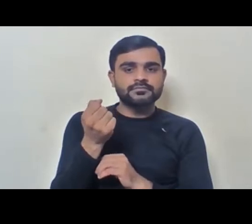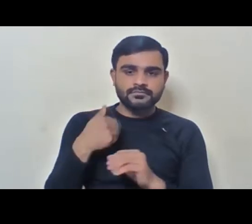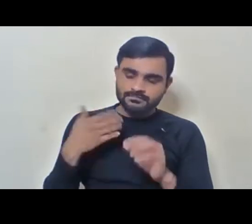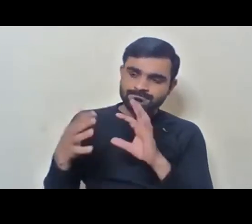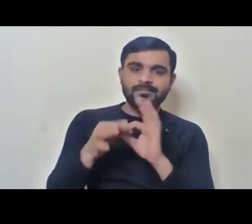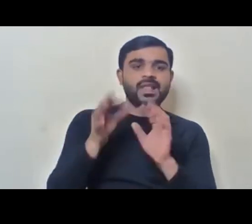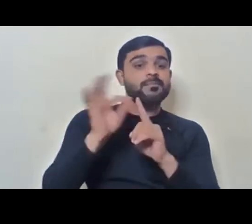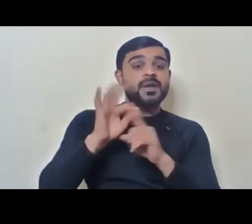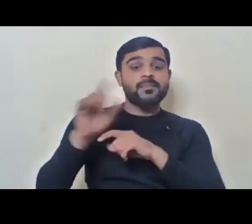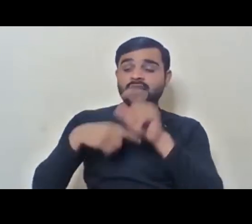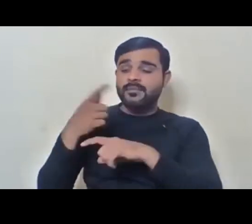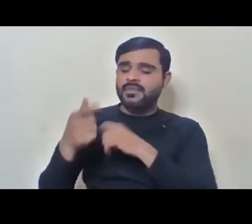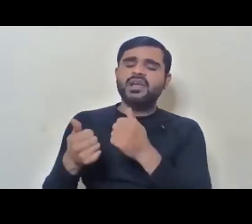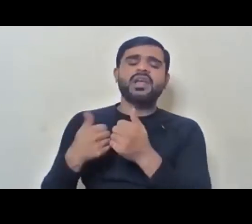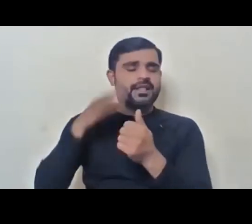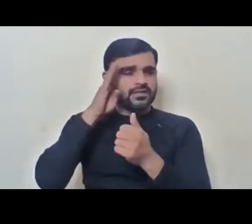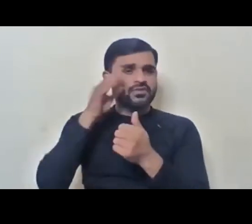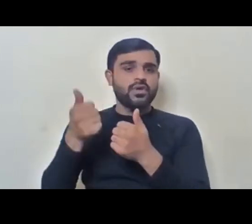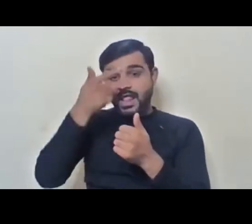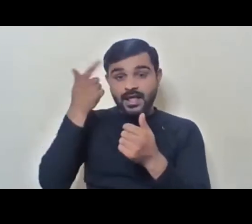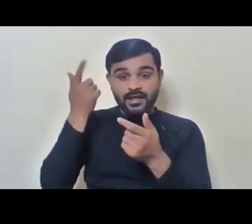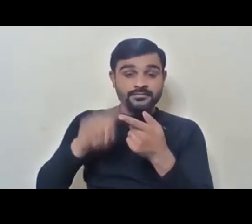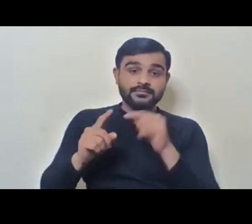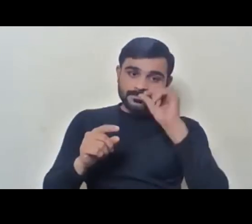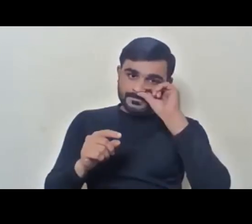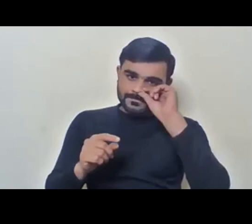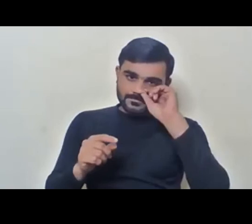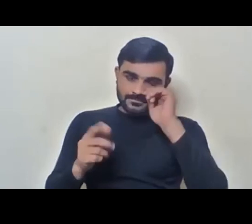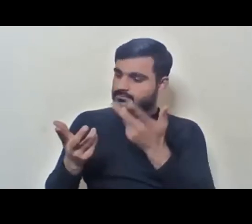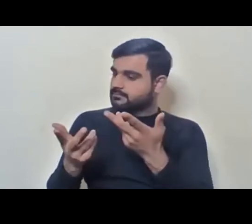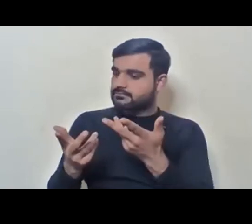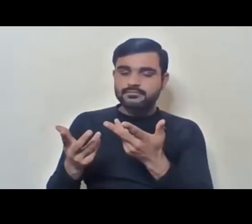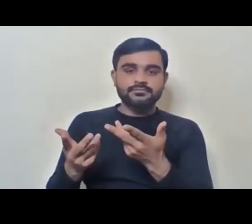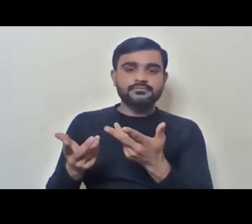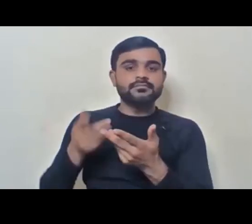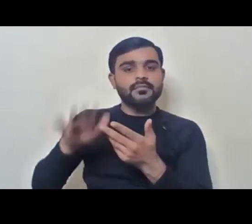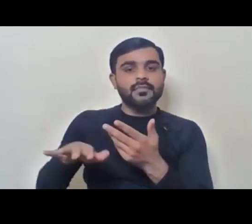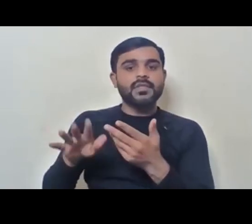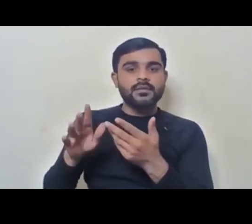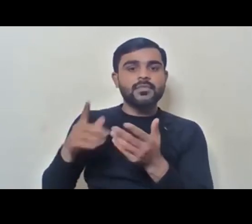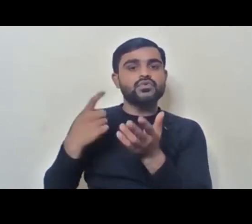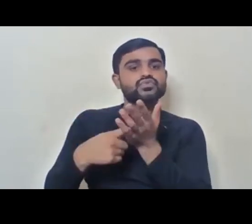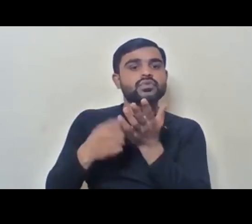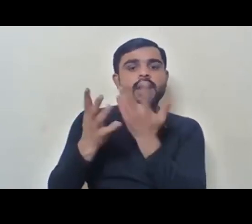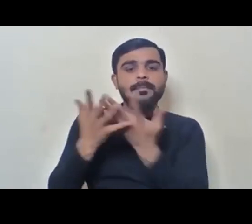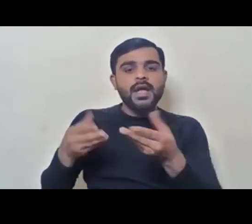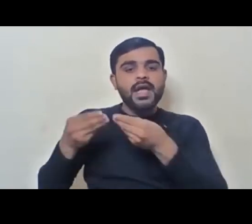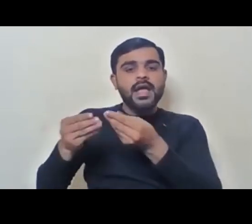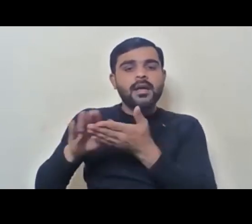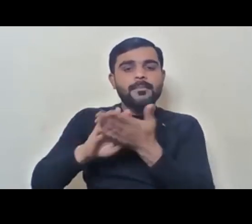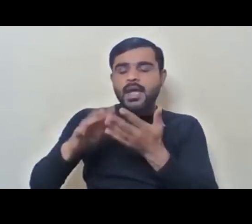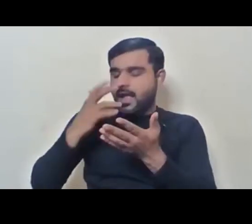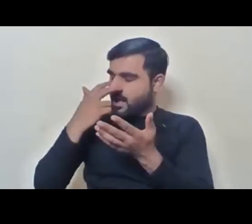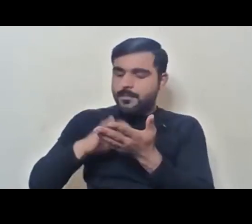sector as well. And unfortunately, there is no redressal, I mean, you, if they have a grievance redressal mechanism, that's great, but